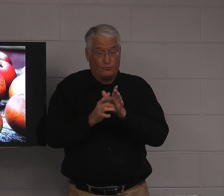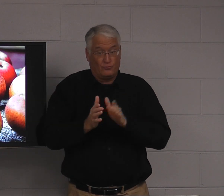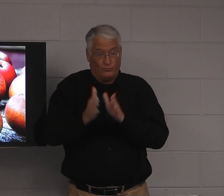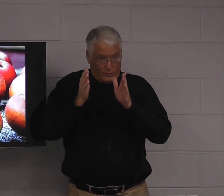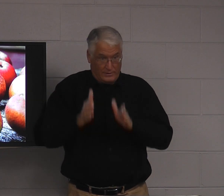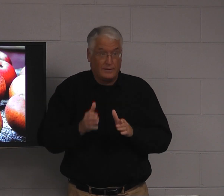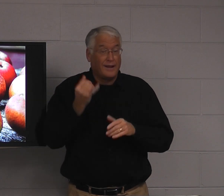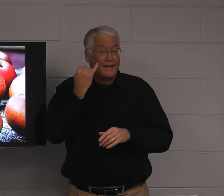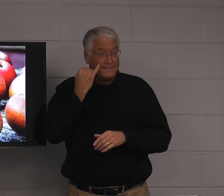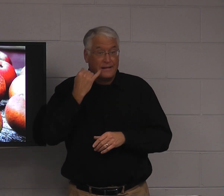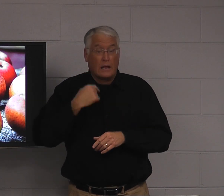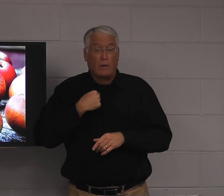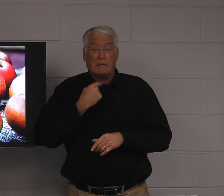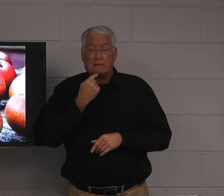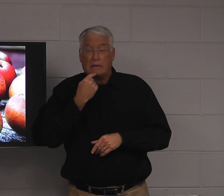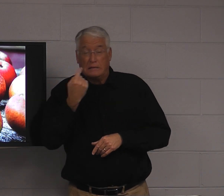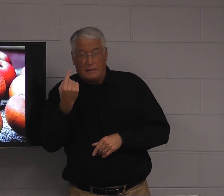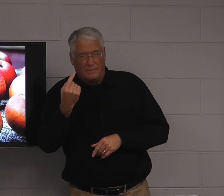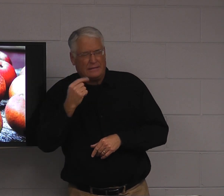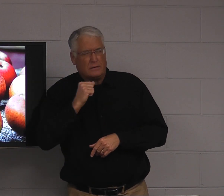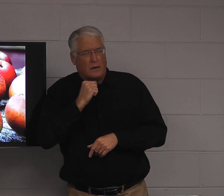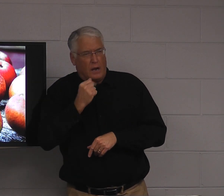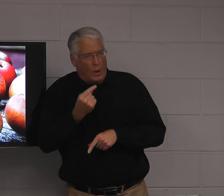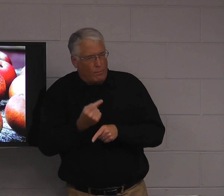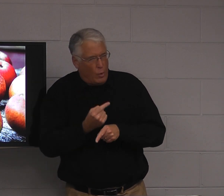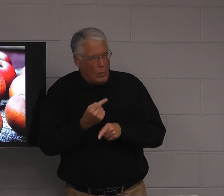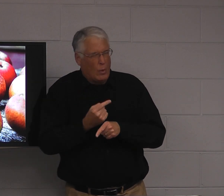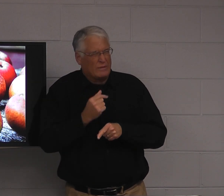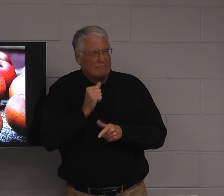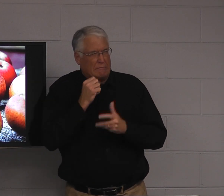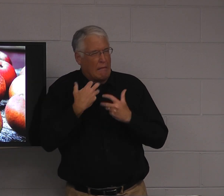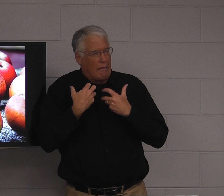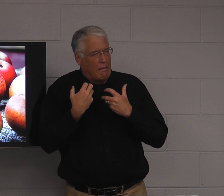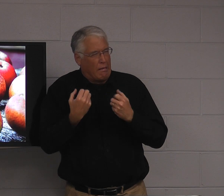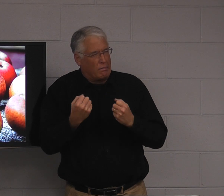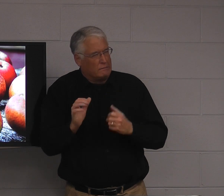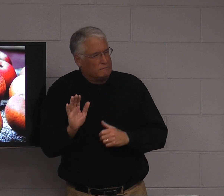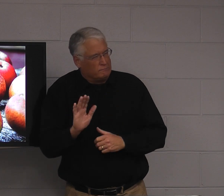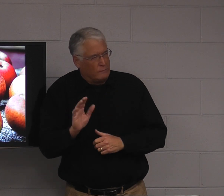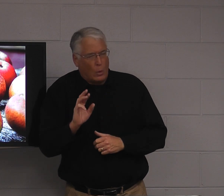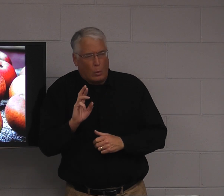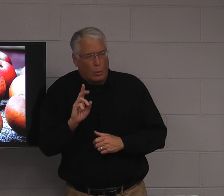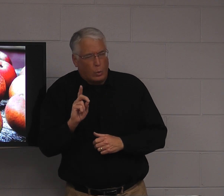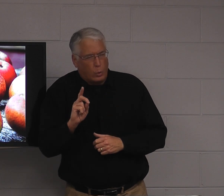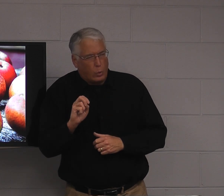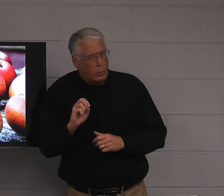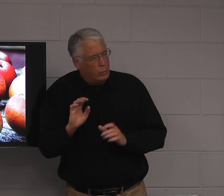the point is that we as Christians, if we say something that's not appropriate, that's not wholesome